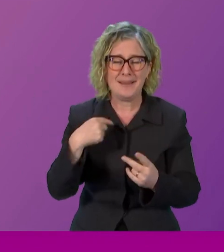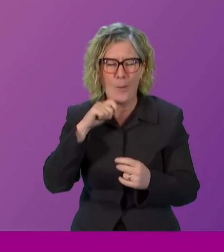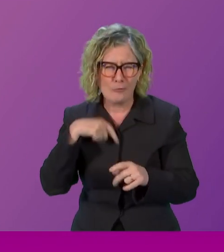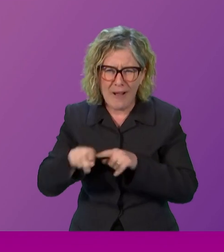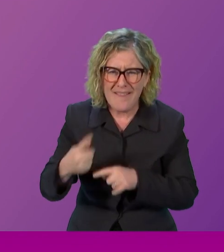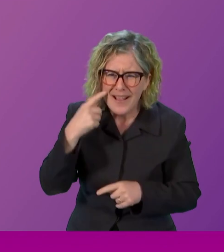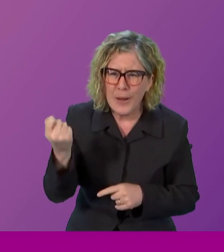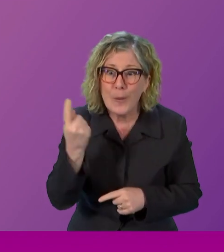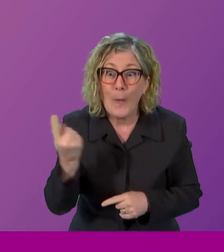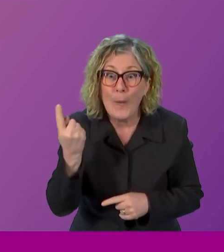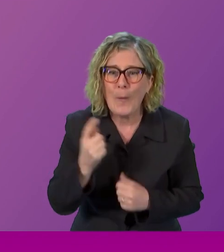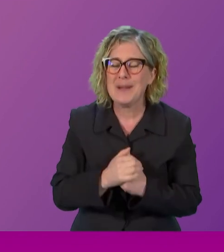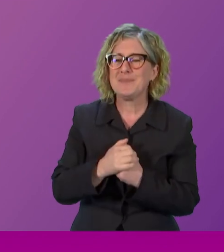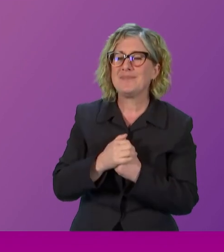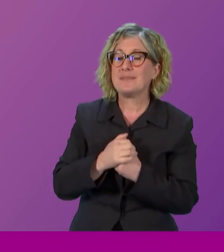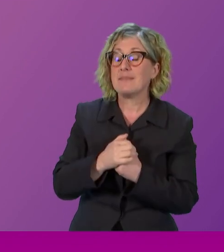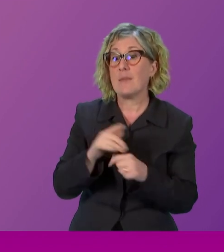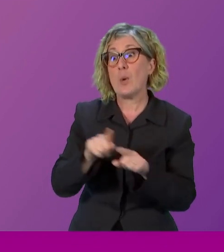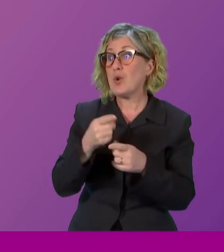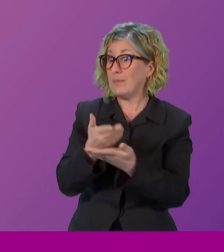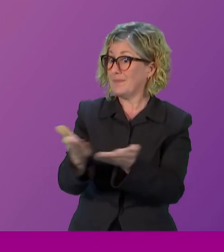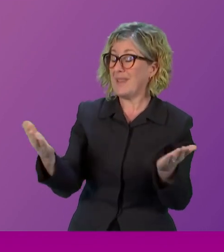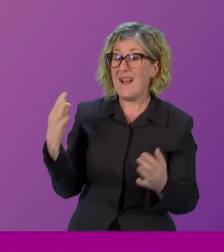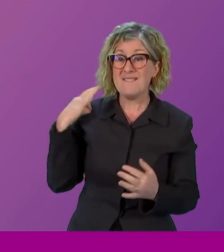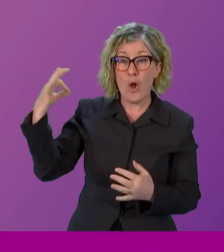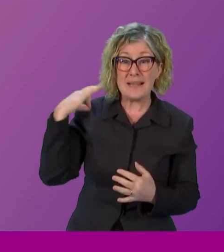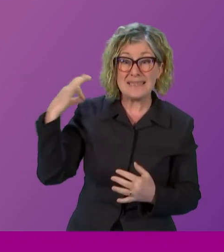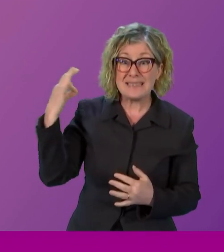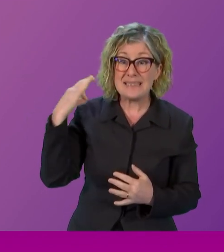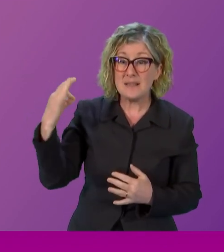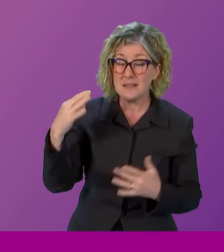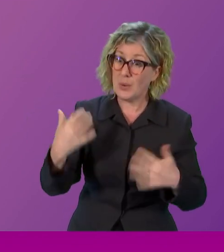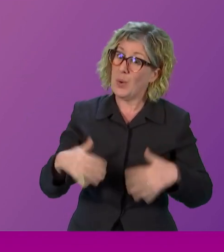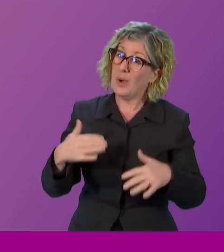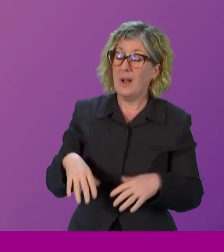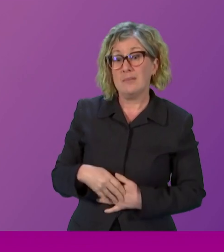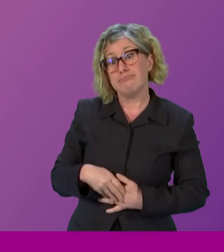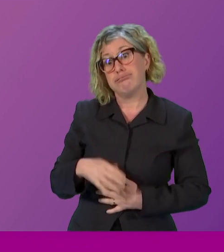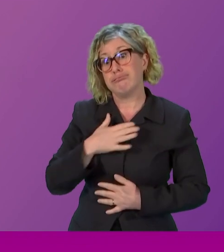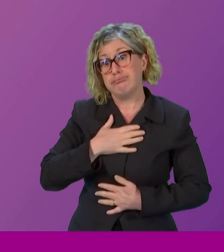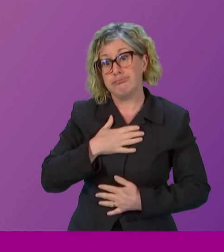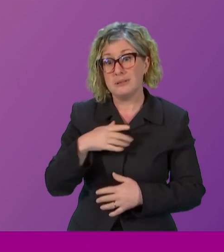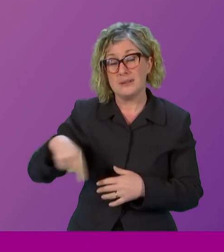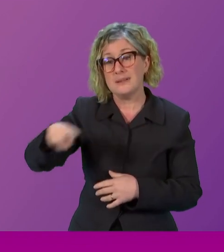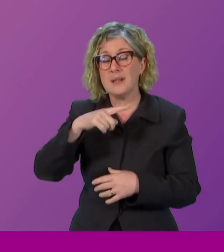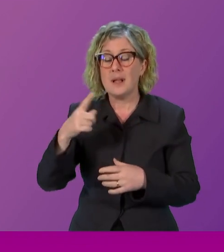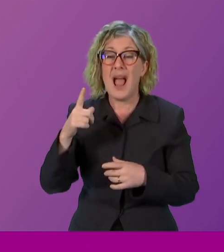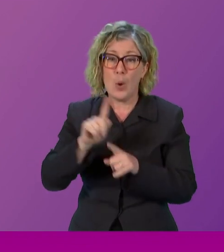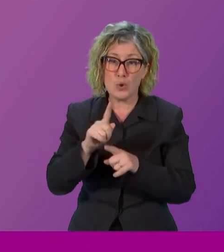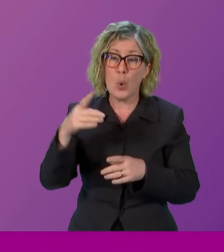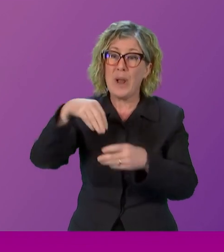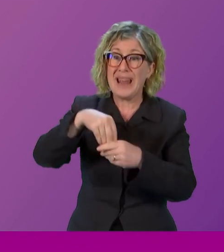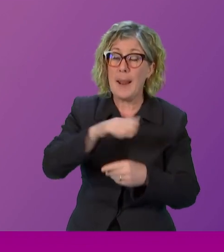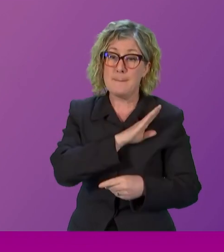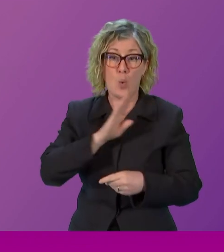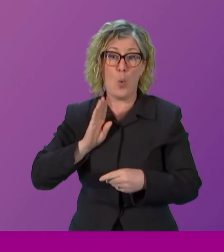Volunteers. What can I say? Volunteers and the board members of the Scottish Women's Convention, you're absolutely fantastic